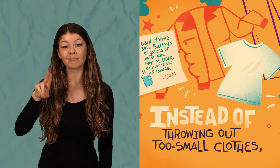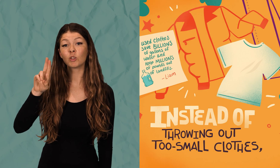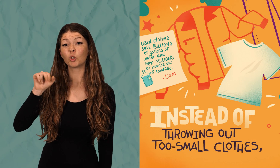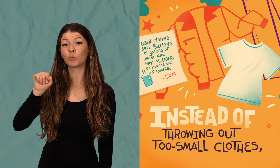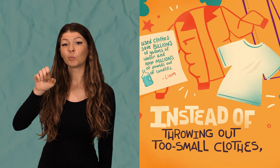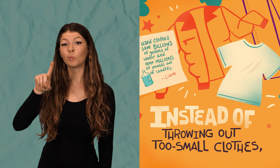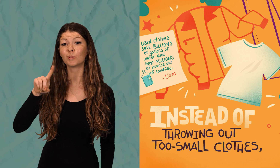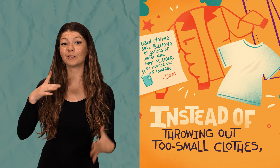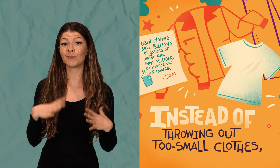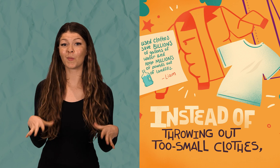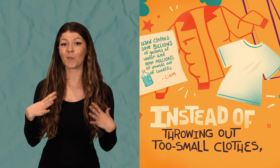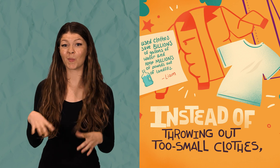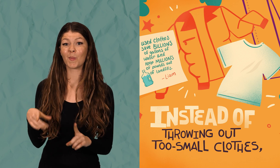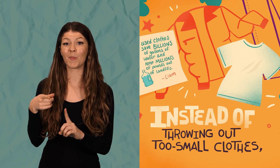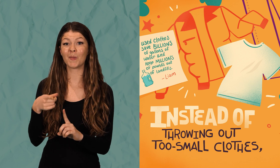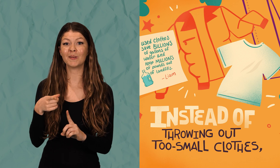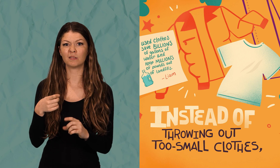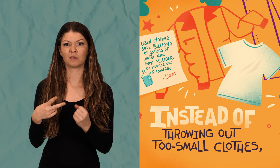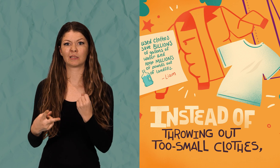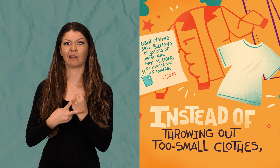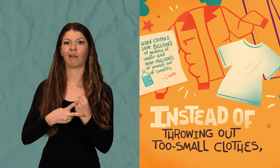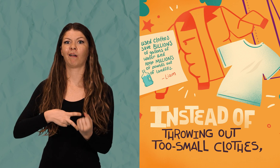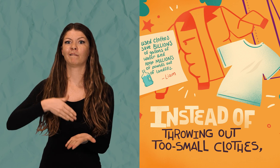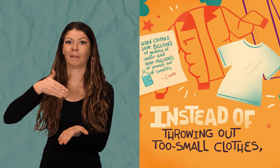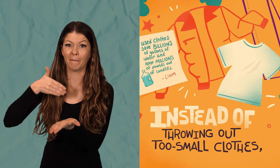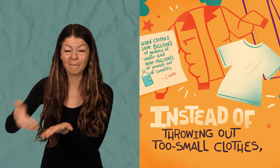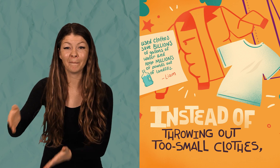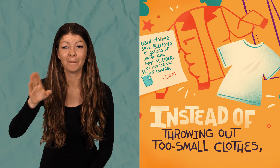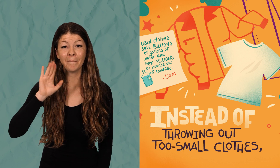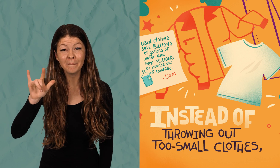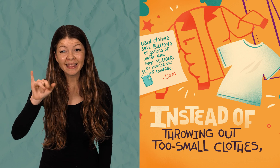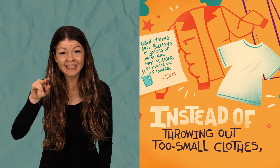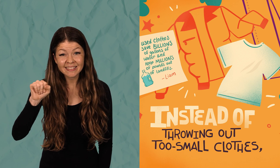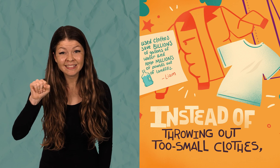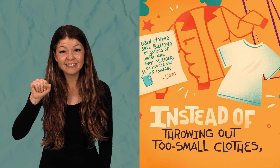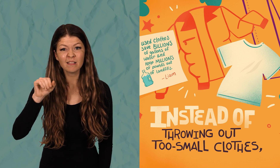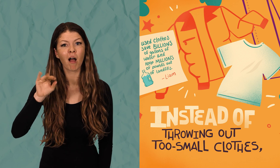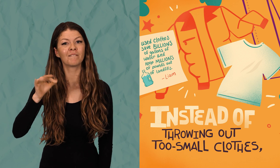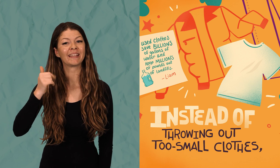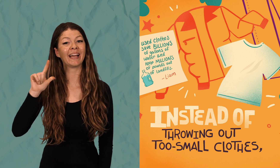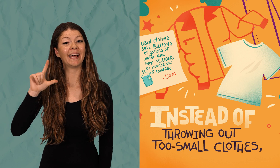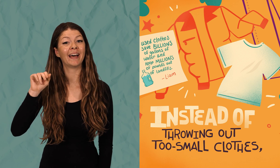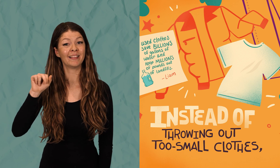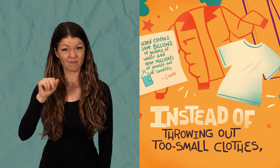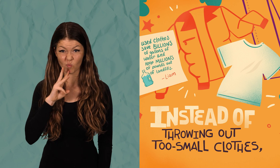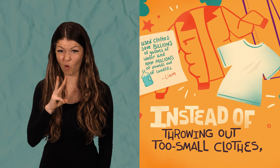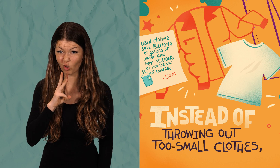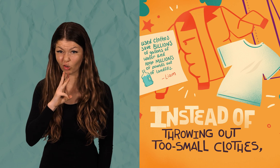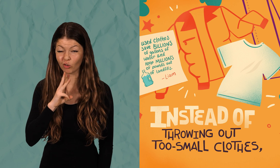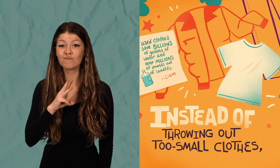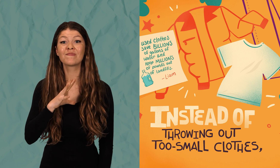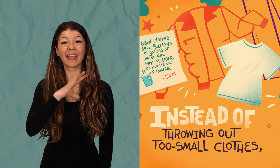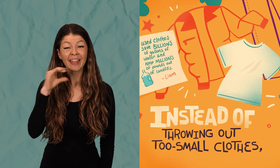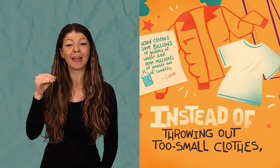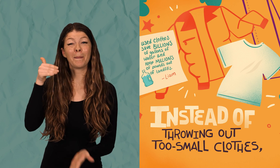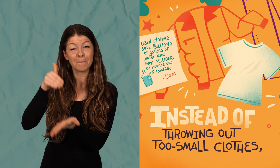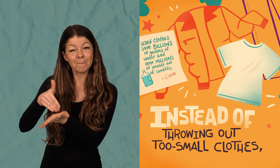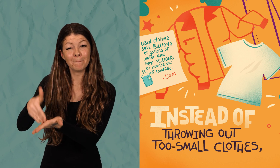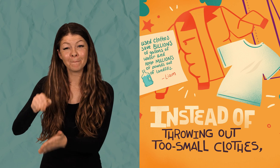Used clothes save billions of gallons of water. And keep millions of pounds